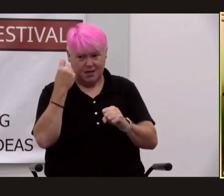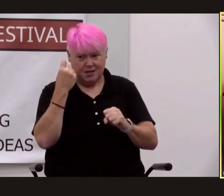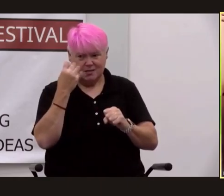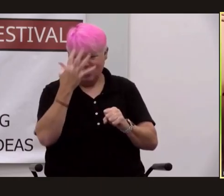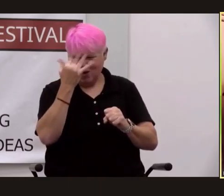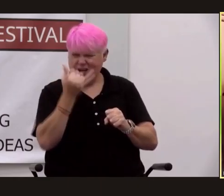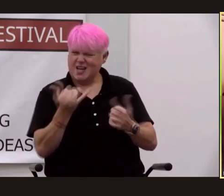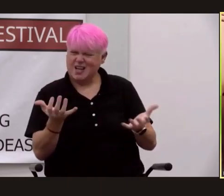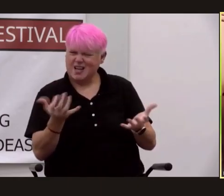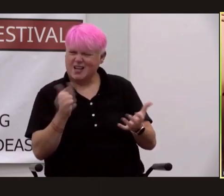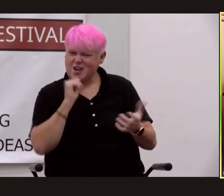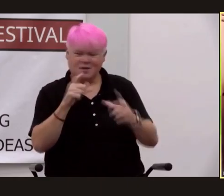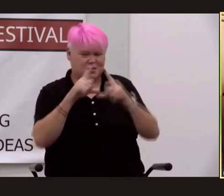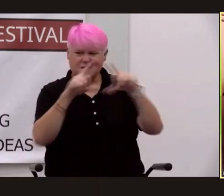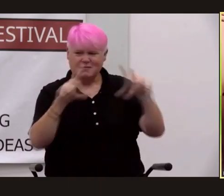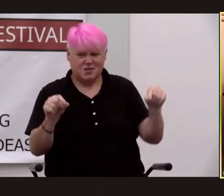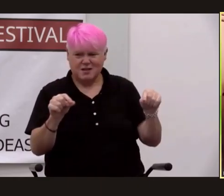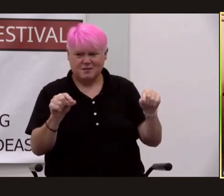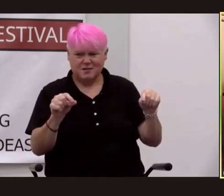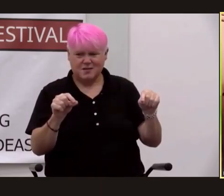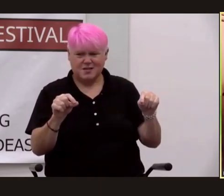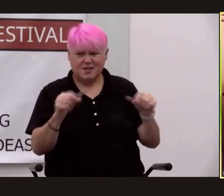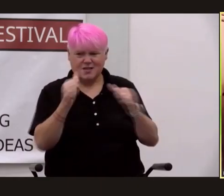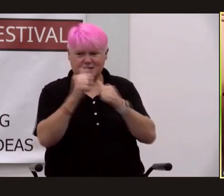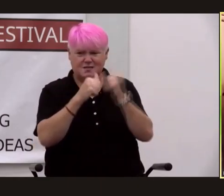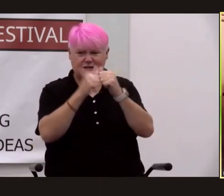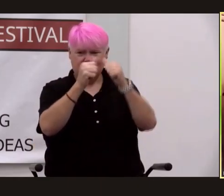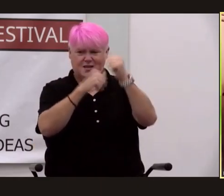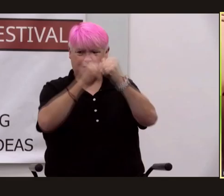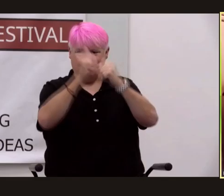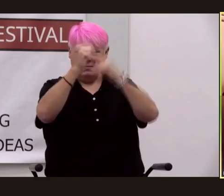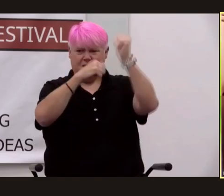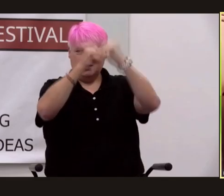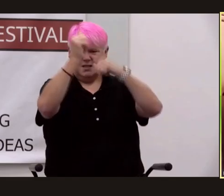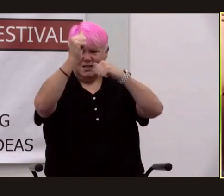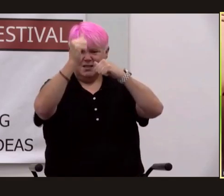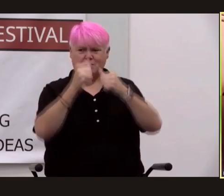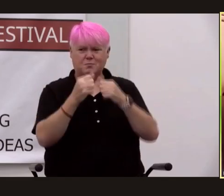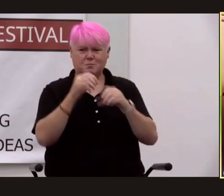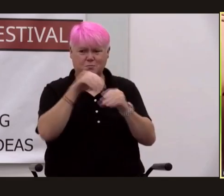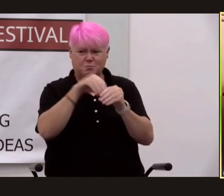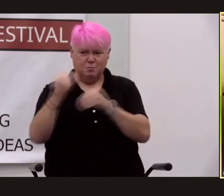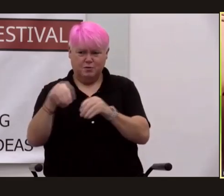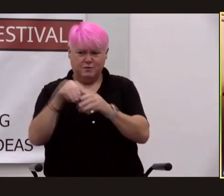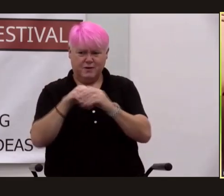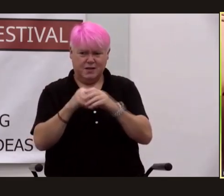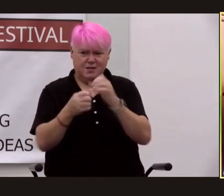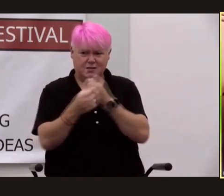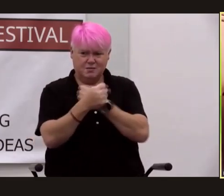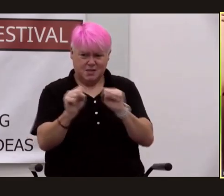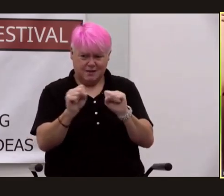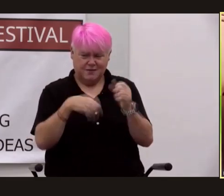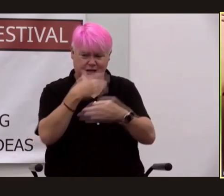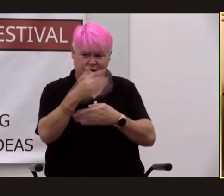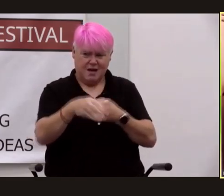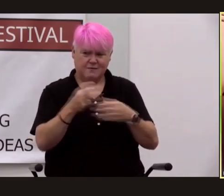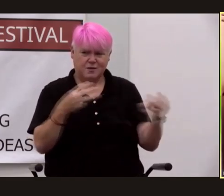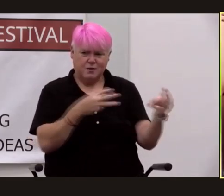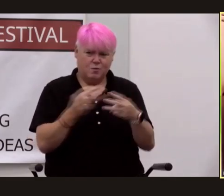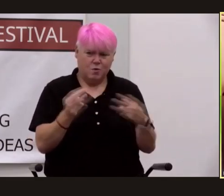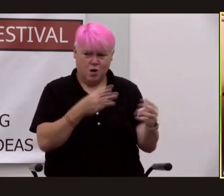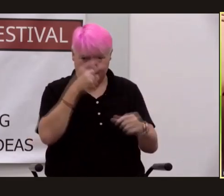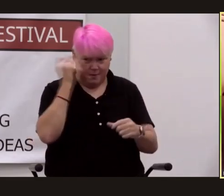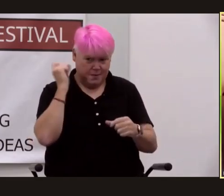japanese some infrastructure to move back into safely and rebuild their economy after the war but because